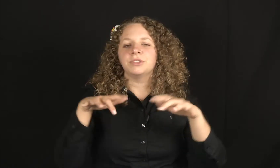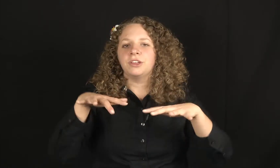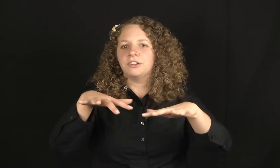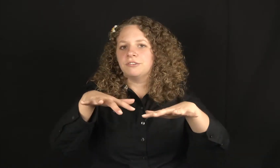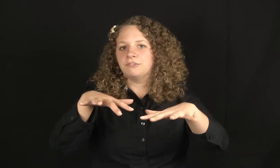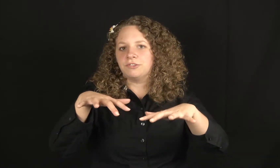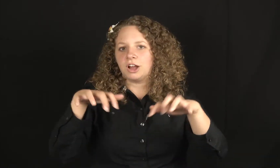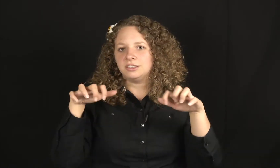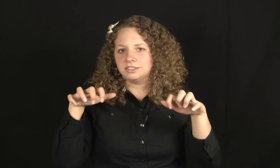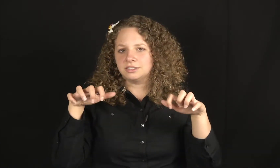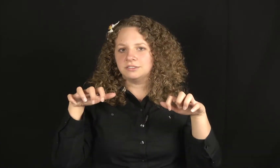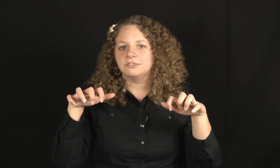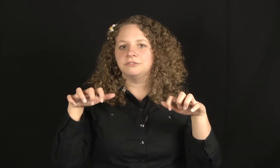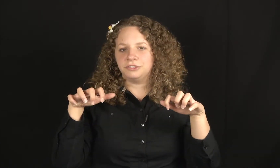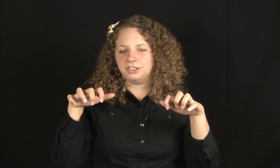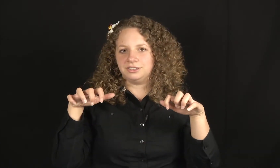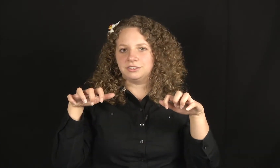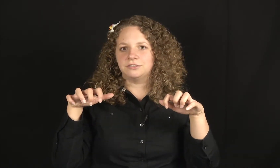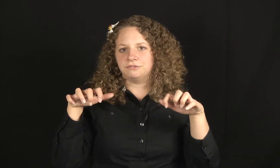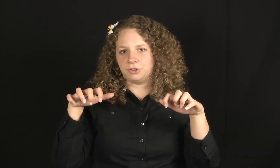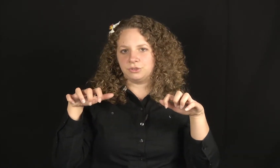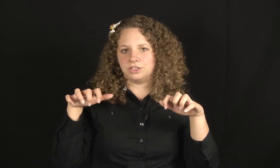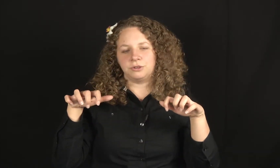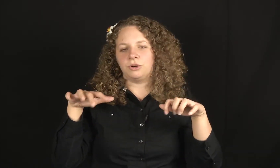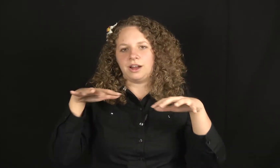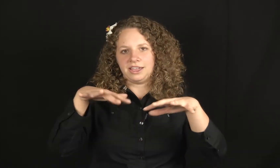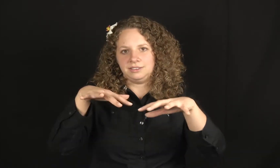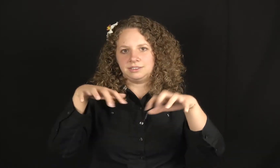Frost, freeze, frozen, or ice.